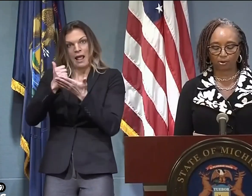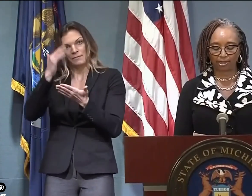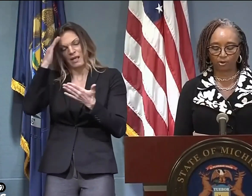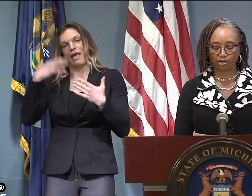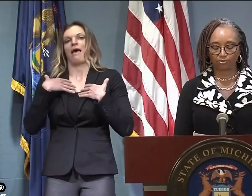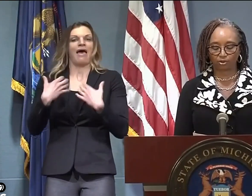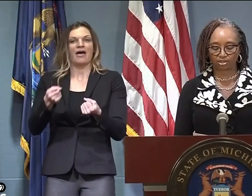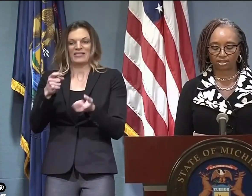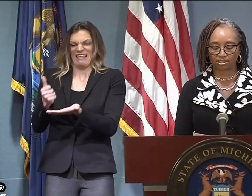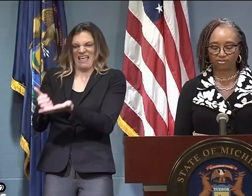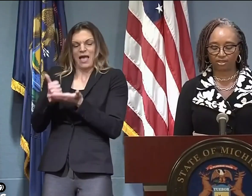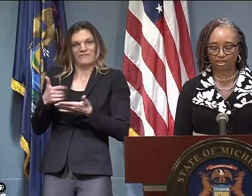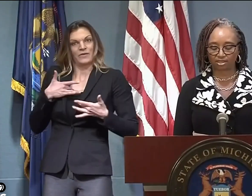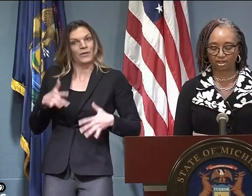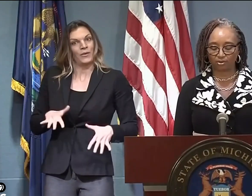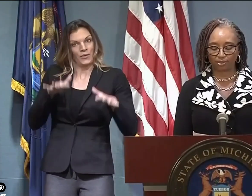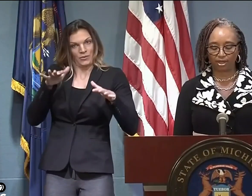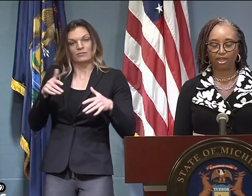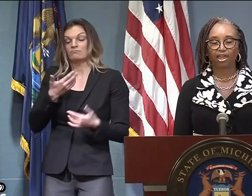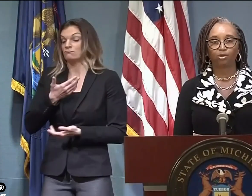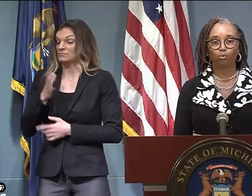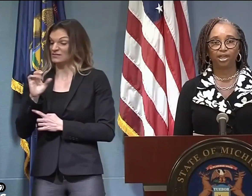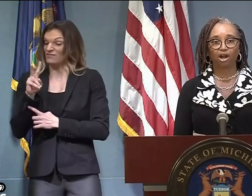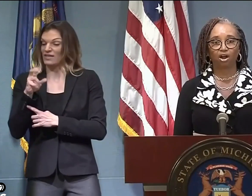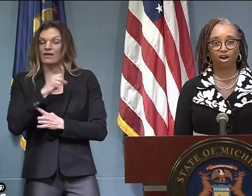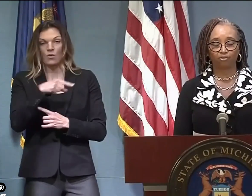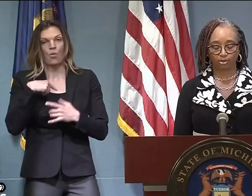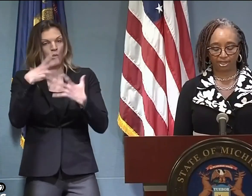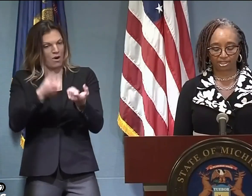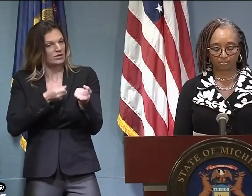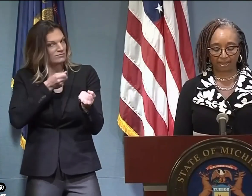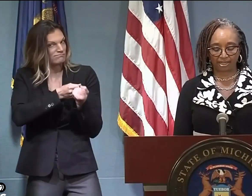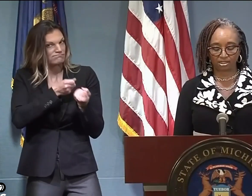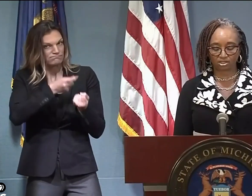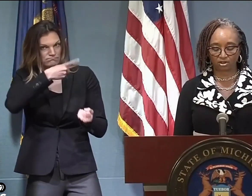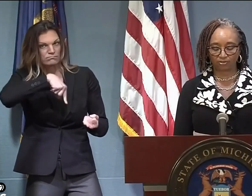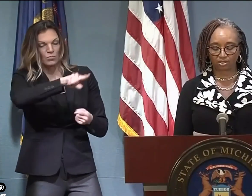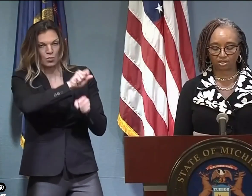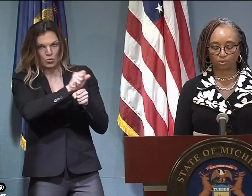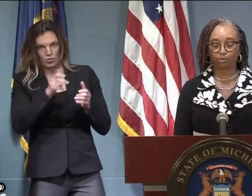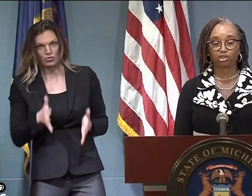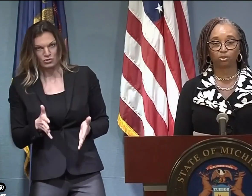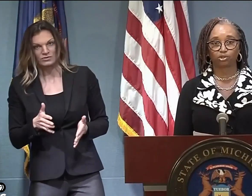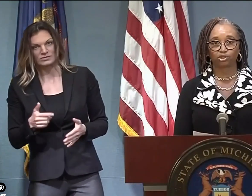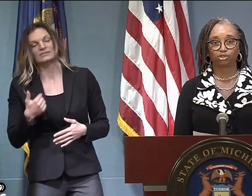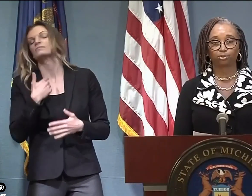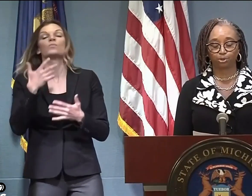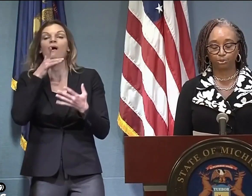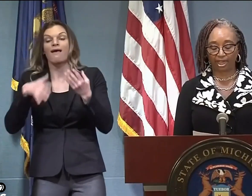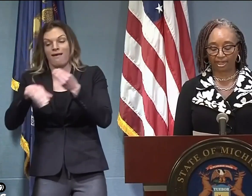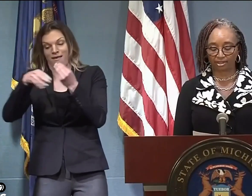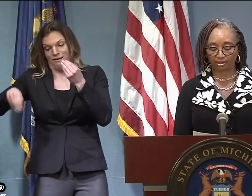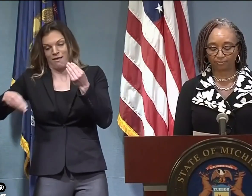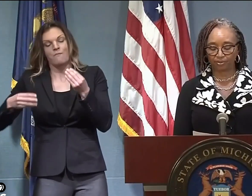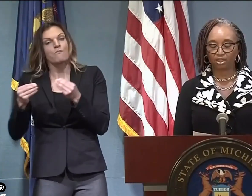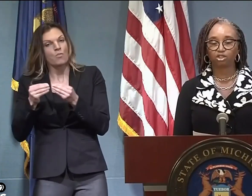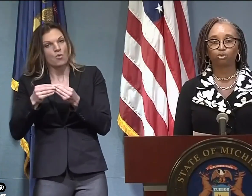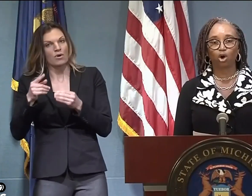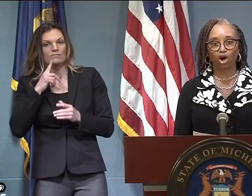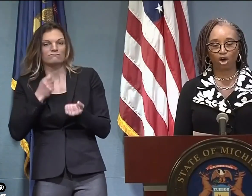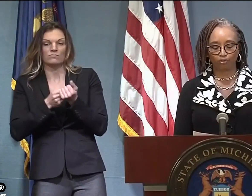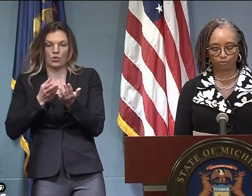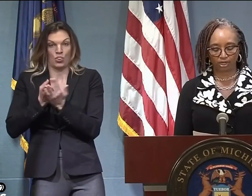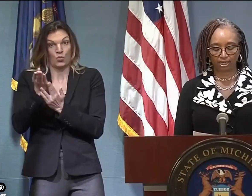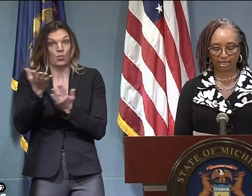Addressing mental health needs is a priority for us at CVS Health, and we are offering expanded services and